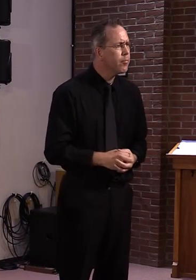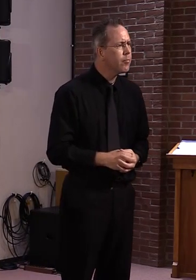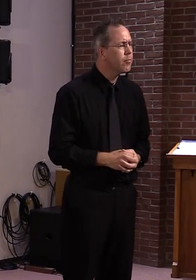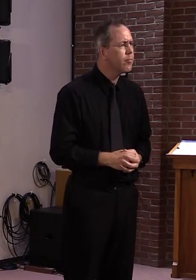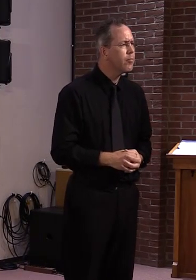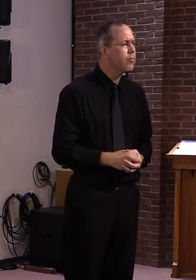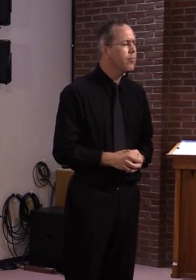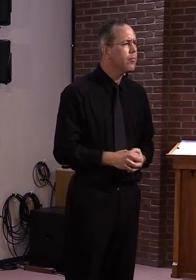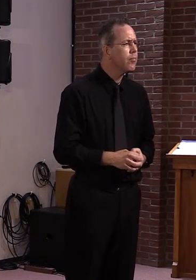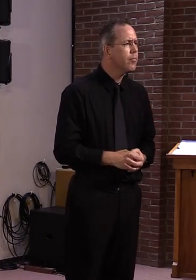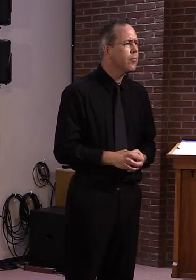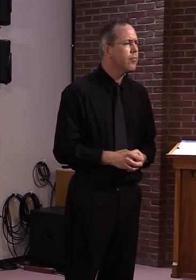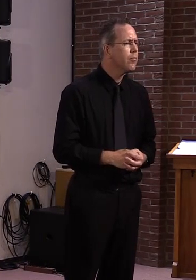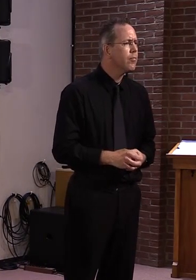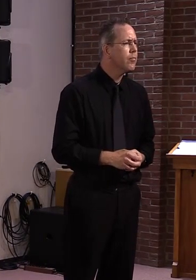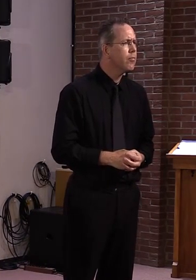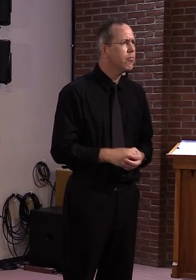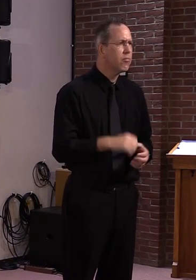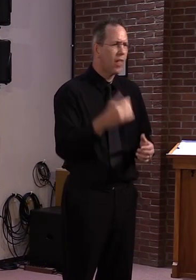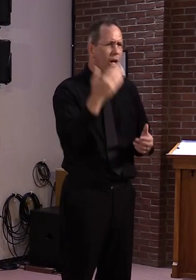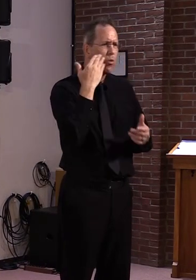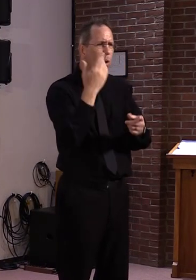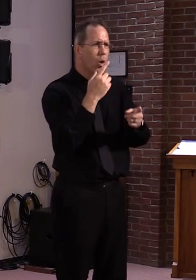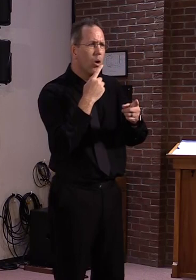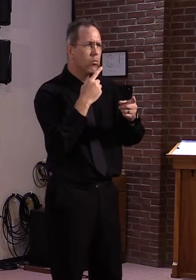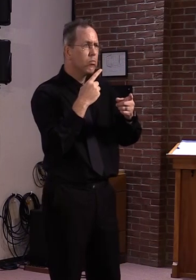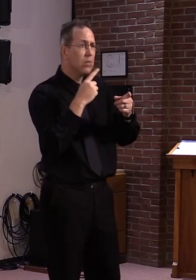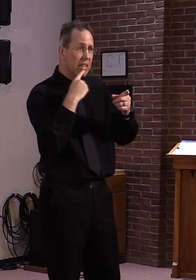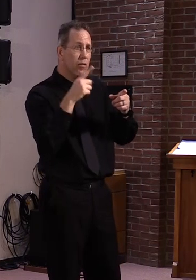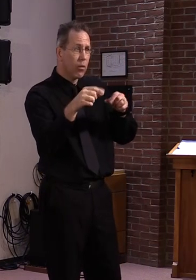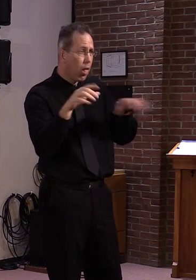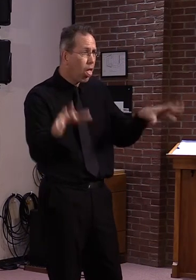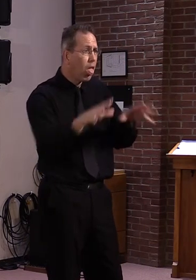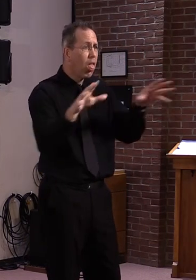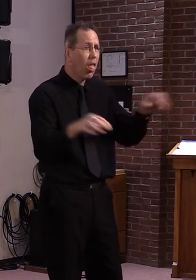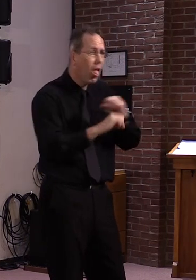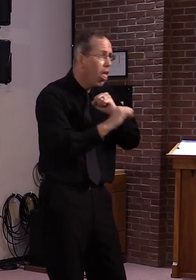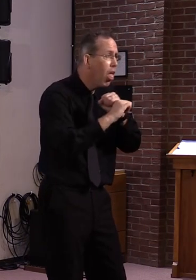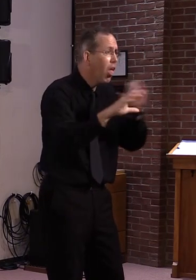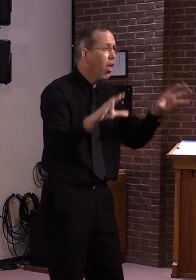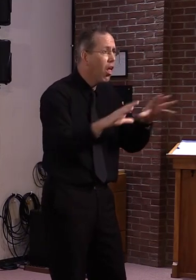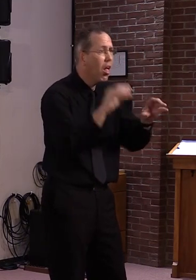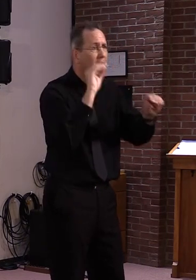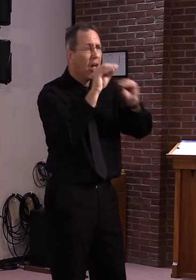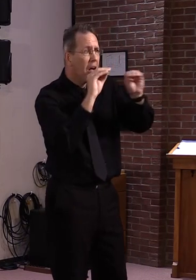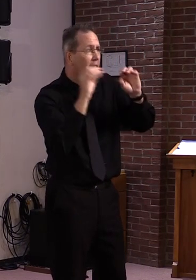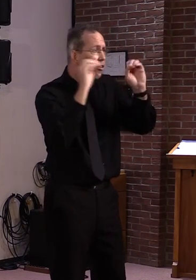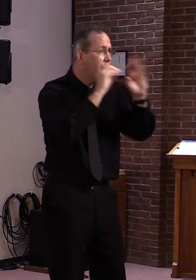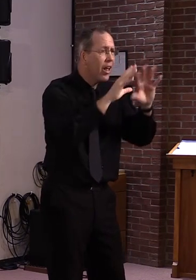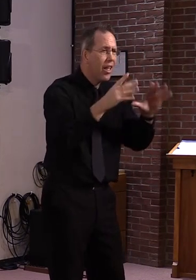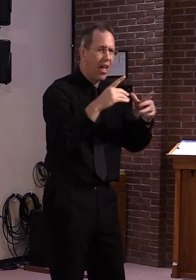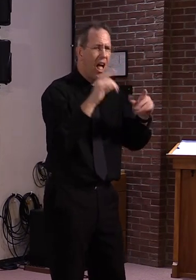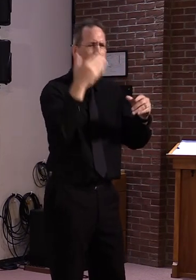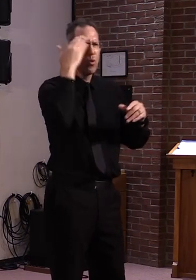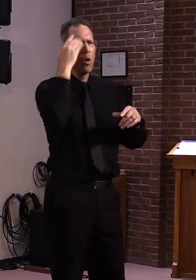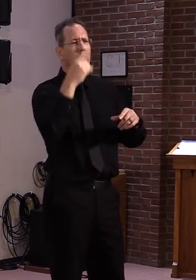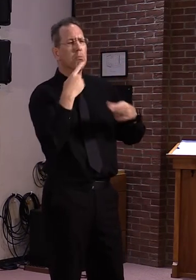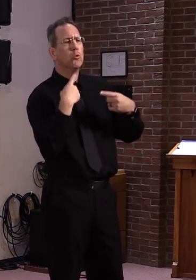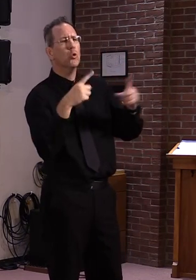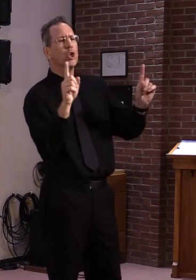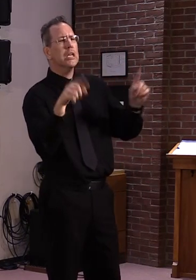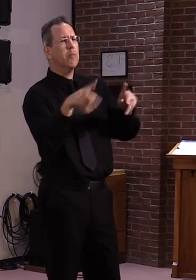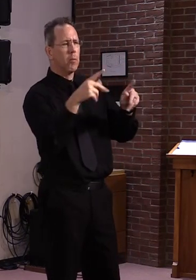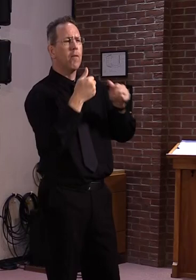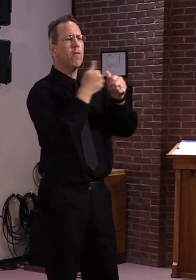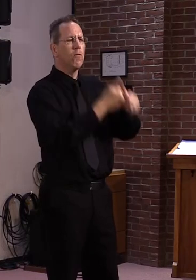or social distancing compliance. And I'm wondering without a baseline how you sort of figure out whether this is effective in any way. We'll know it when we